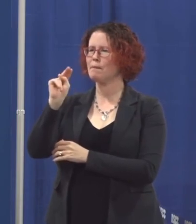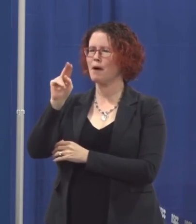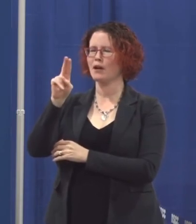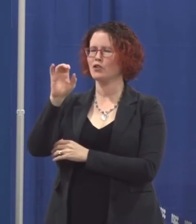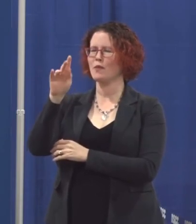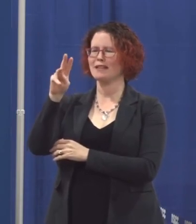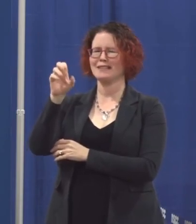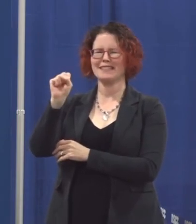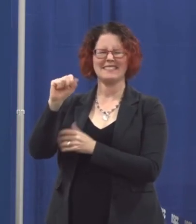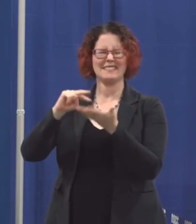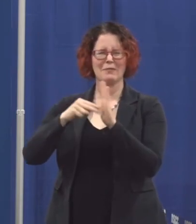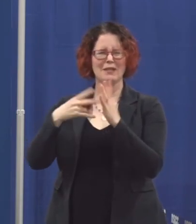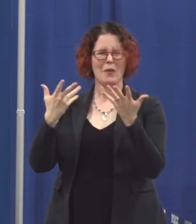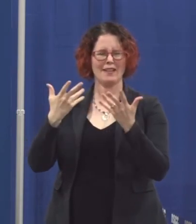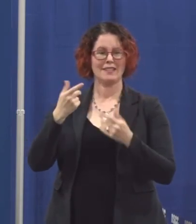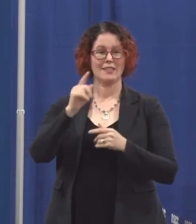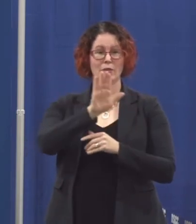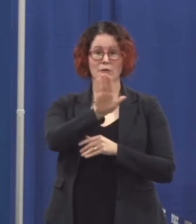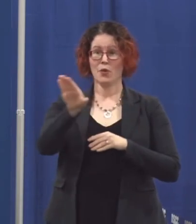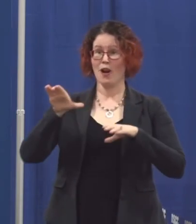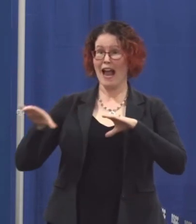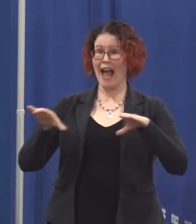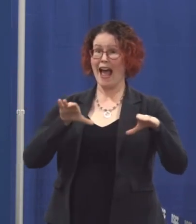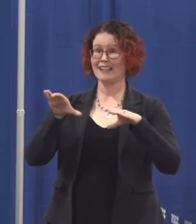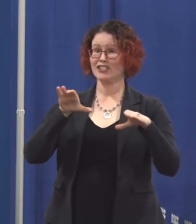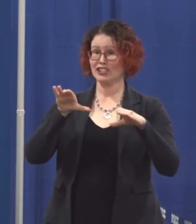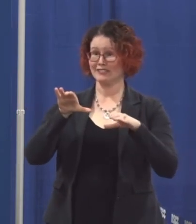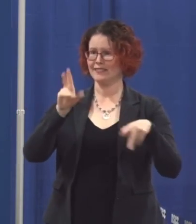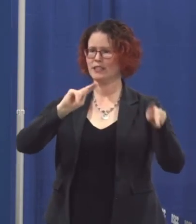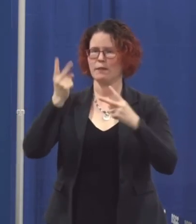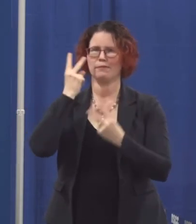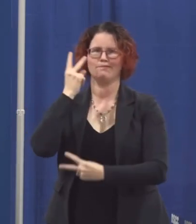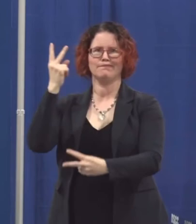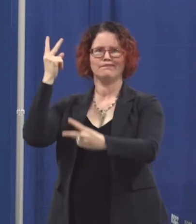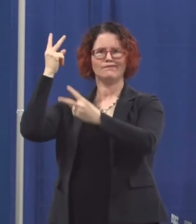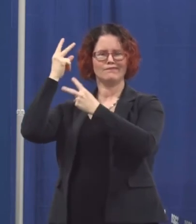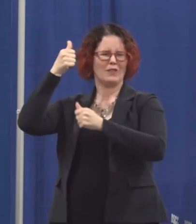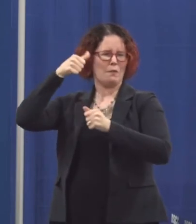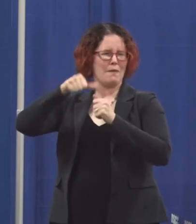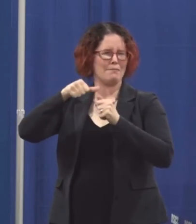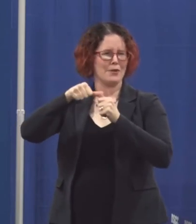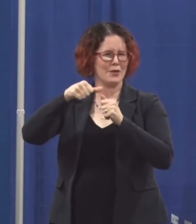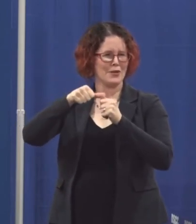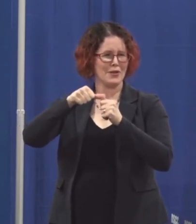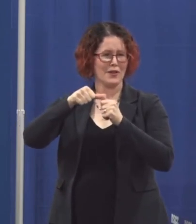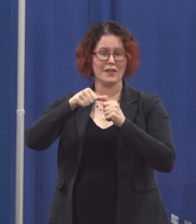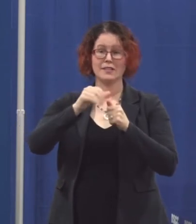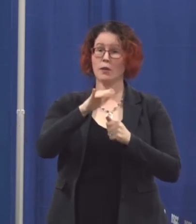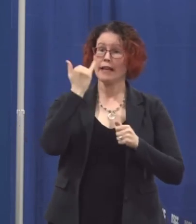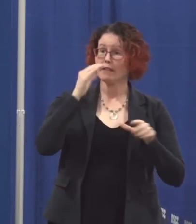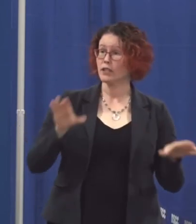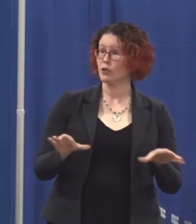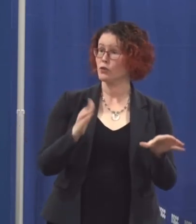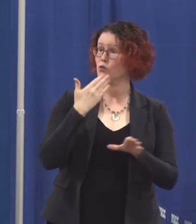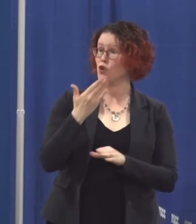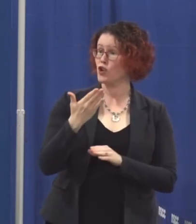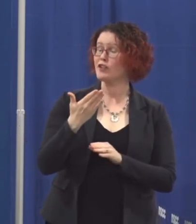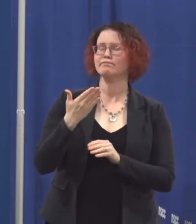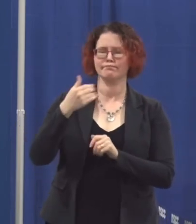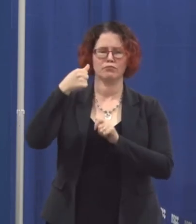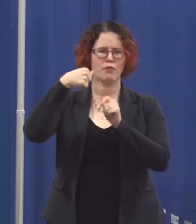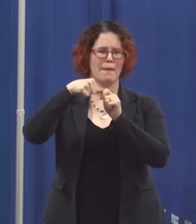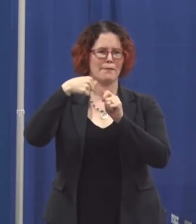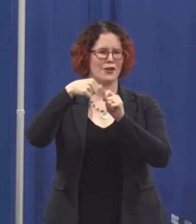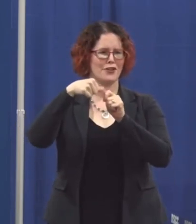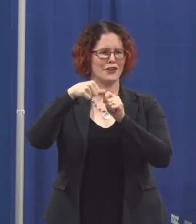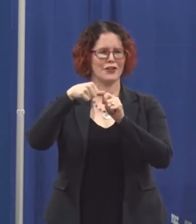its meaning being that what you do whether it's good or bad is what people will remember and what